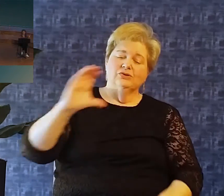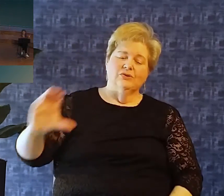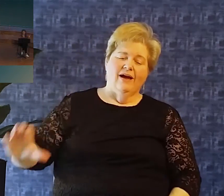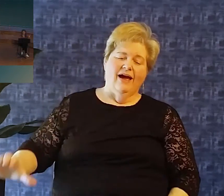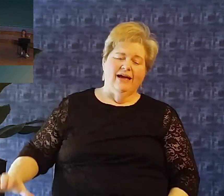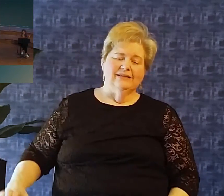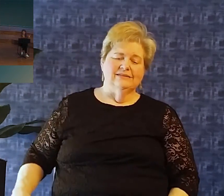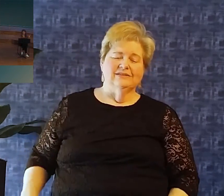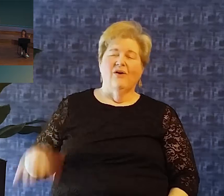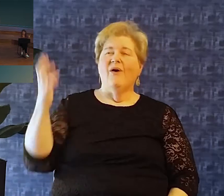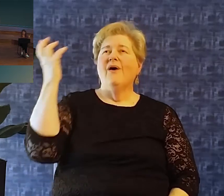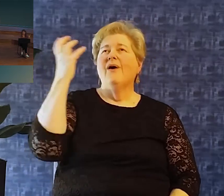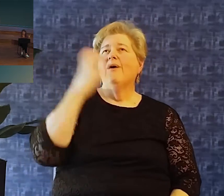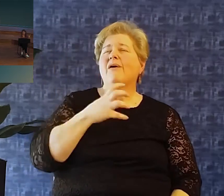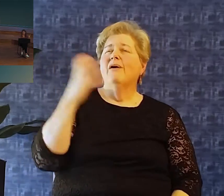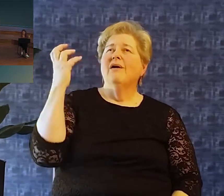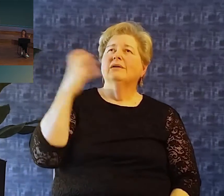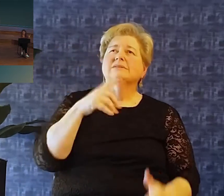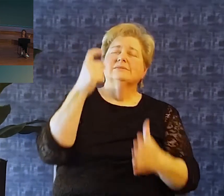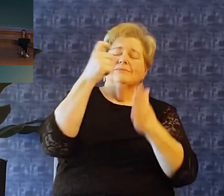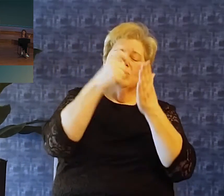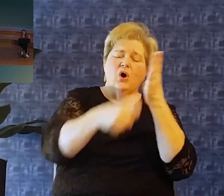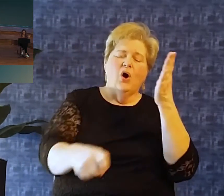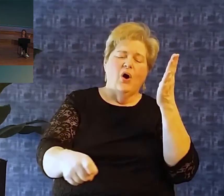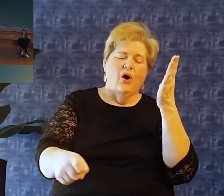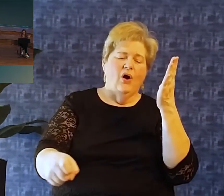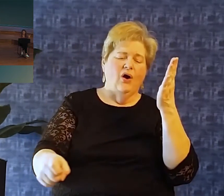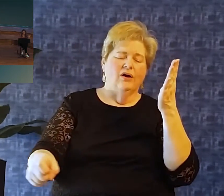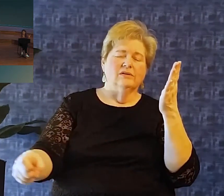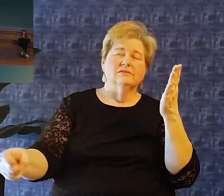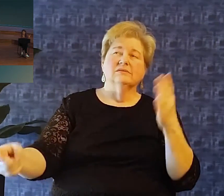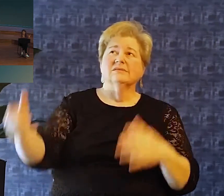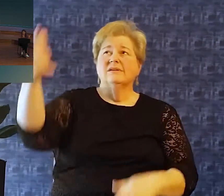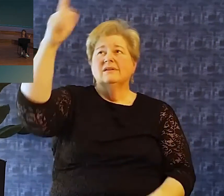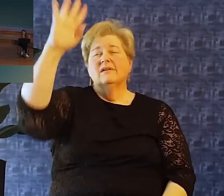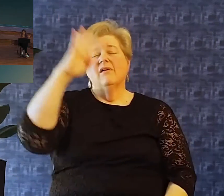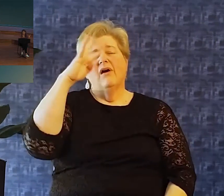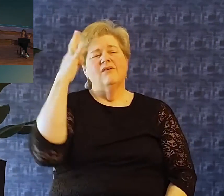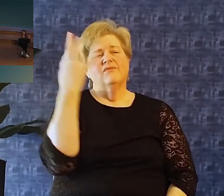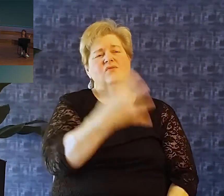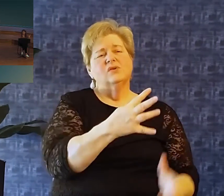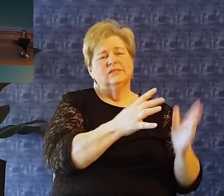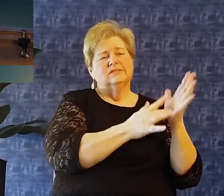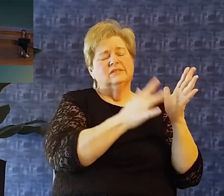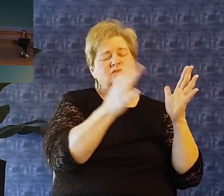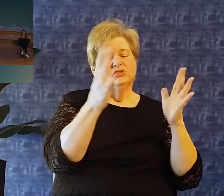Christ and marvel at the cross Jesus